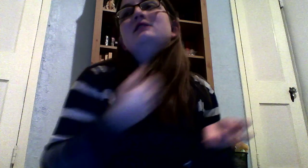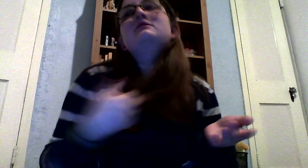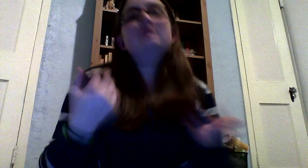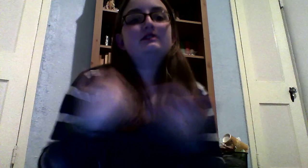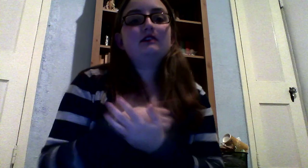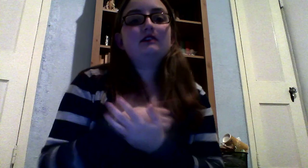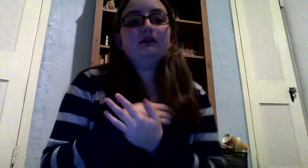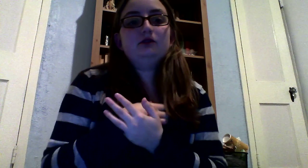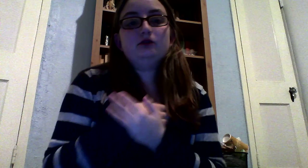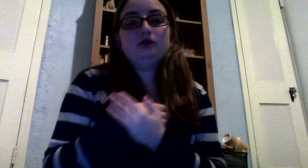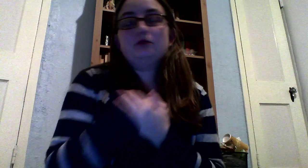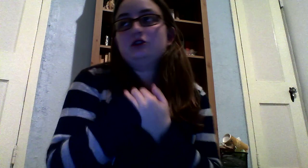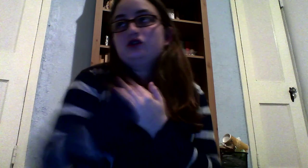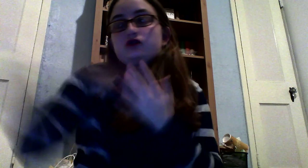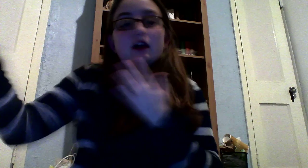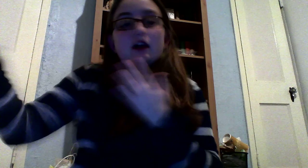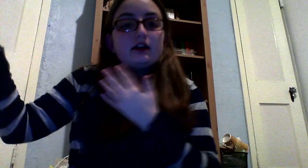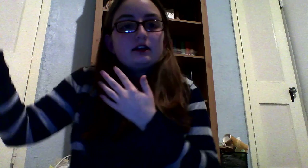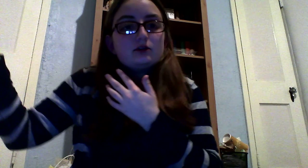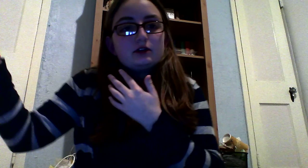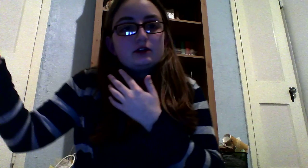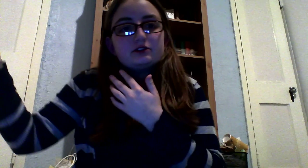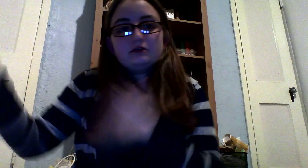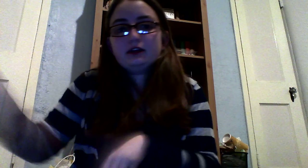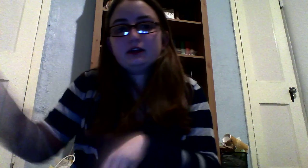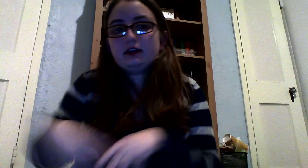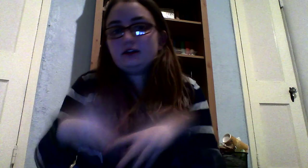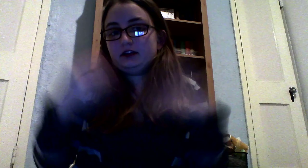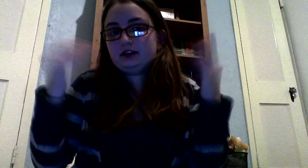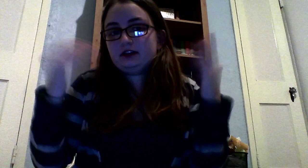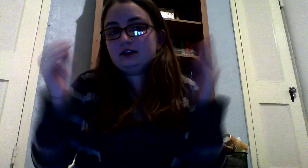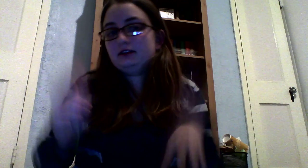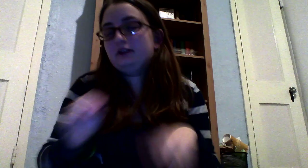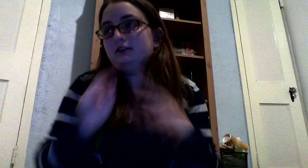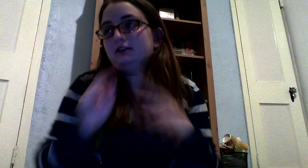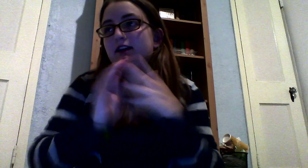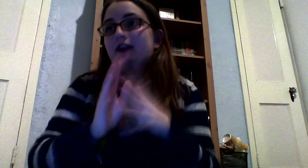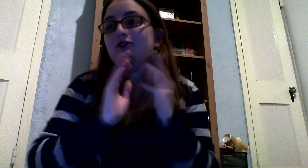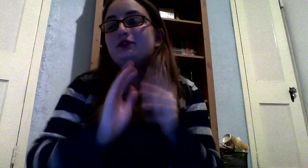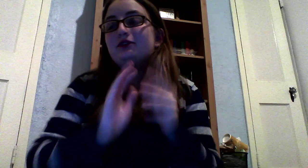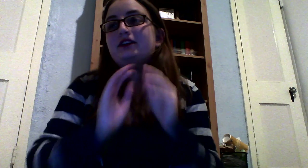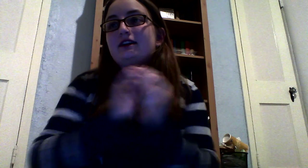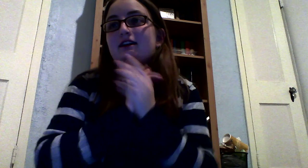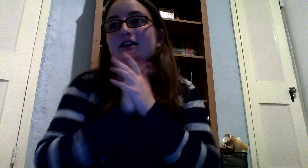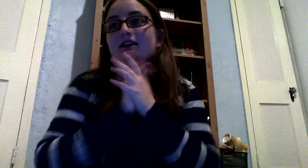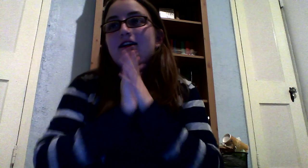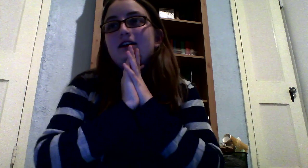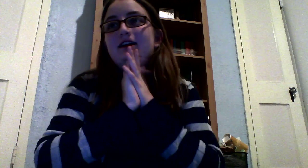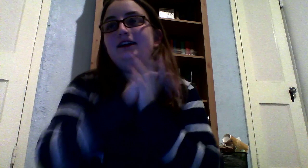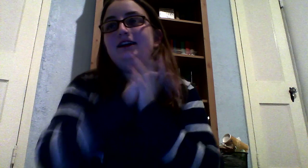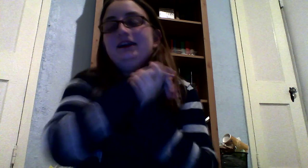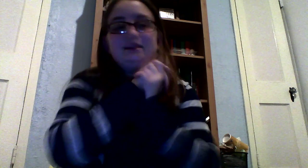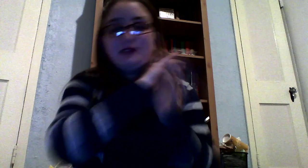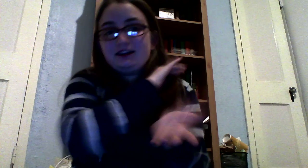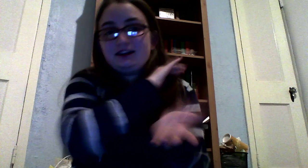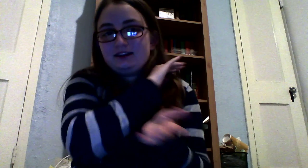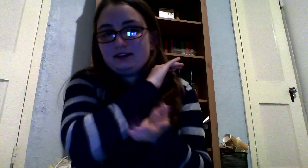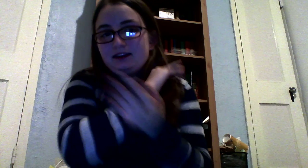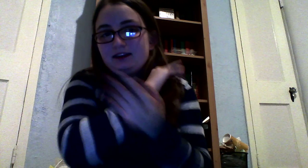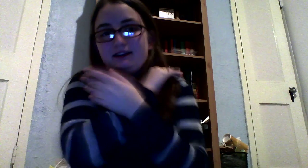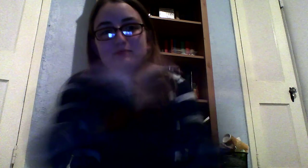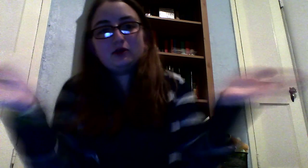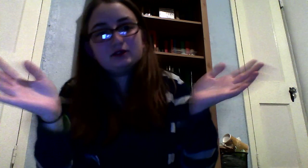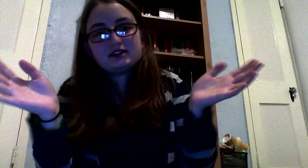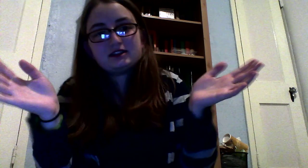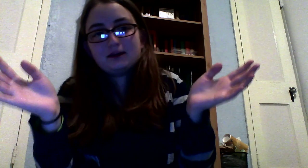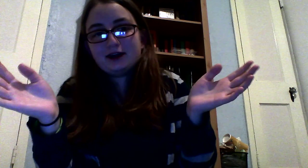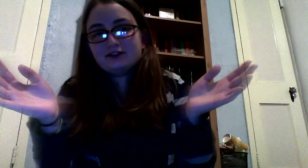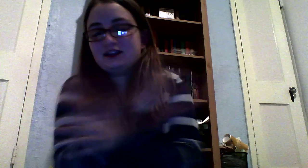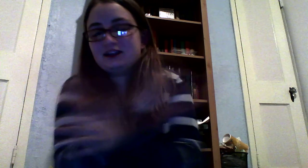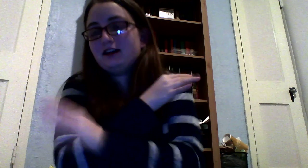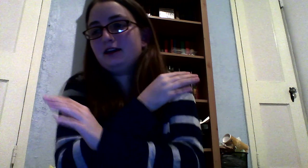plus I'm doing a trial out the wazoo right now, like literally I don't think I spend the most amount of time